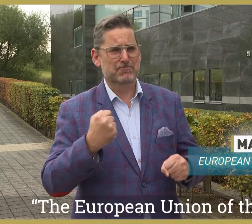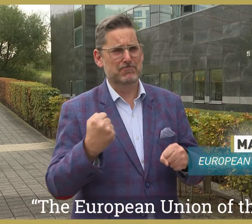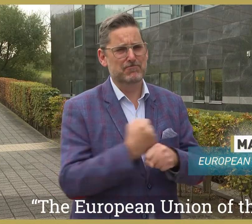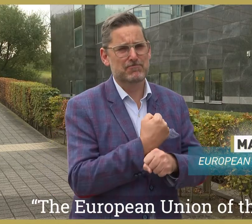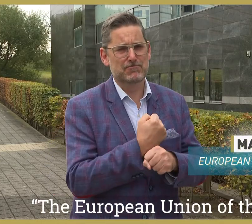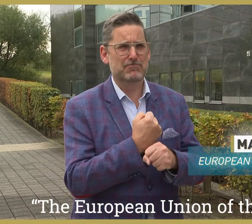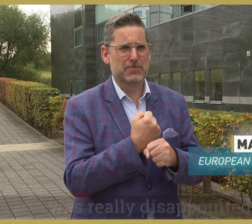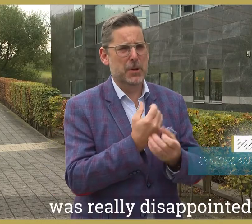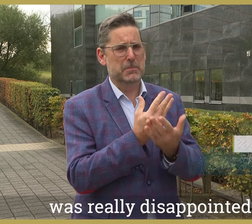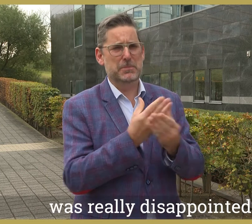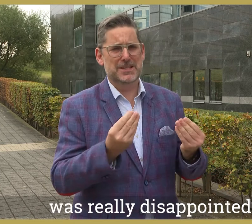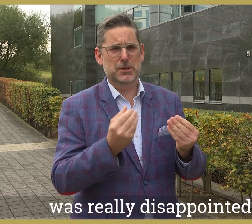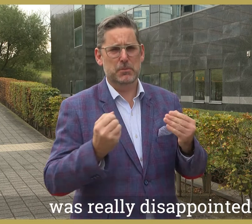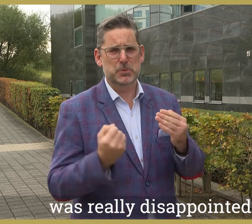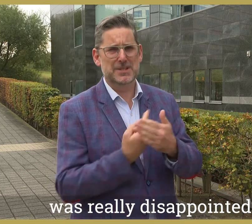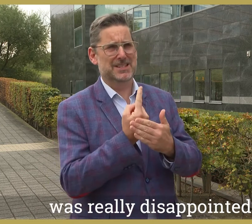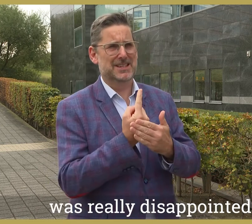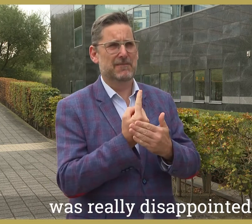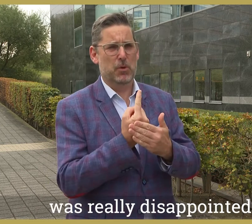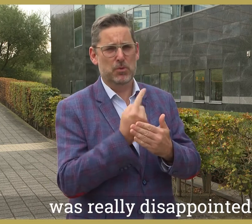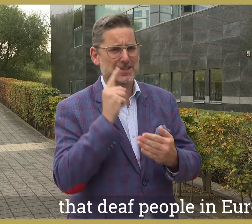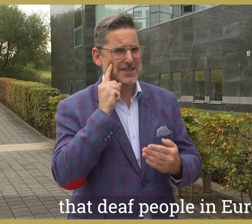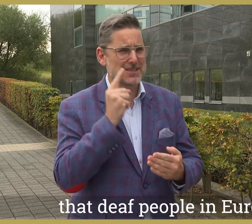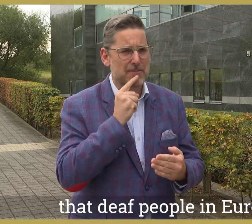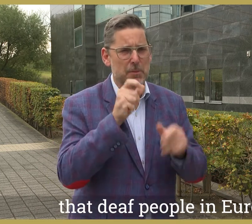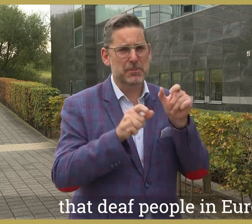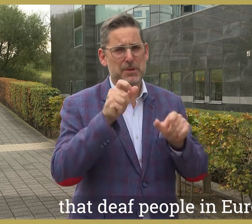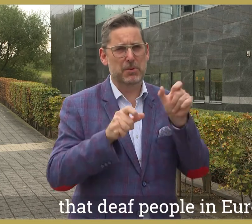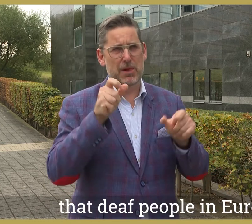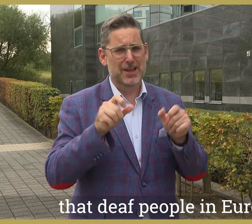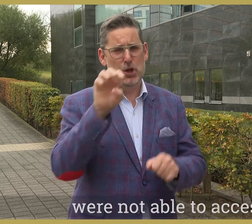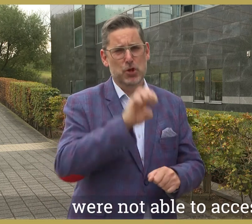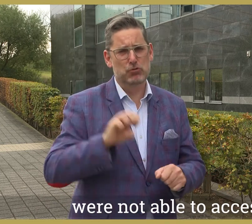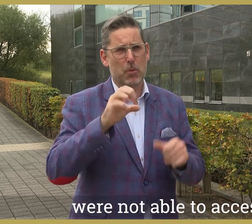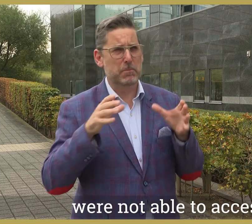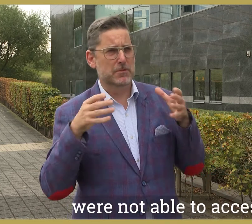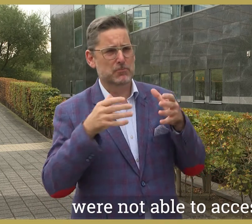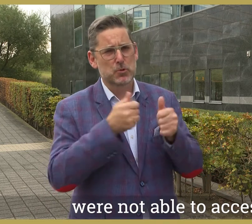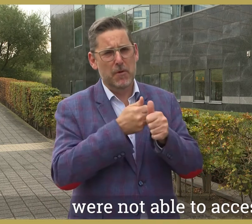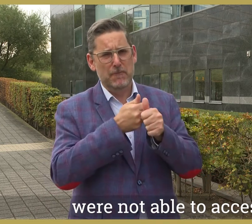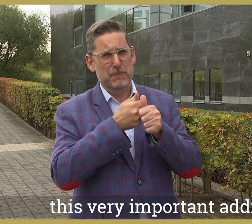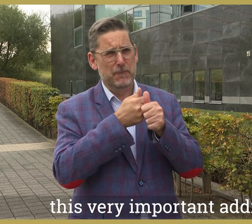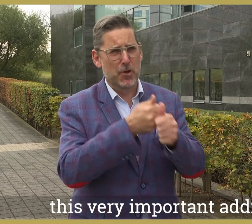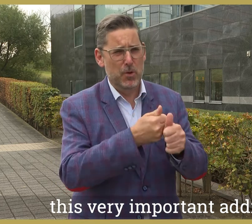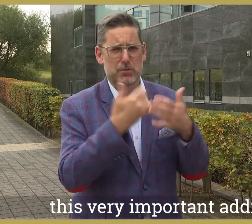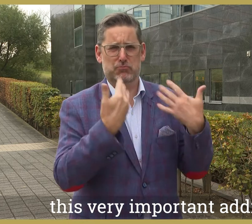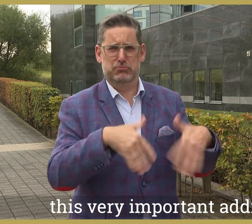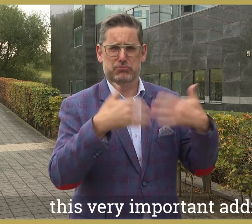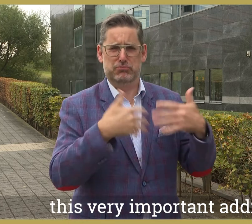The European Union of the Deaf was really disappointed that deaf people in Europe were not able to access this very important address.